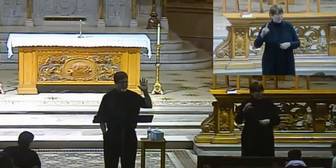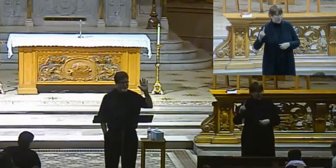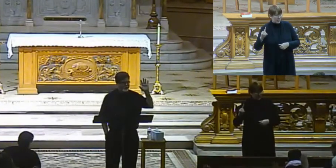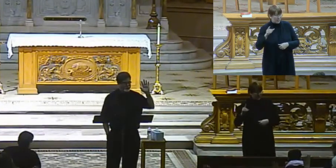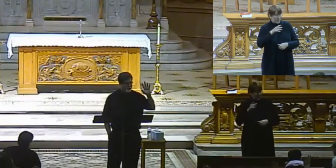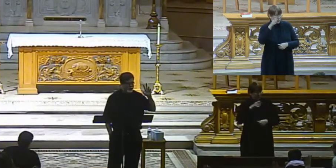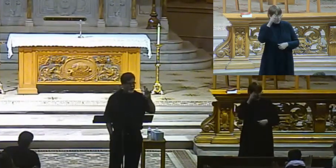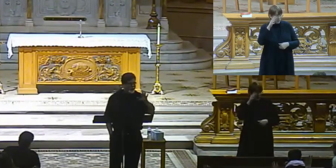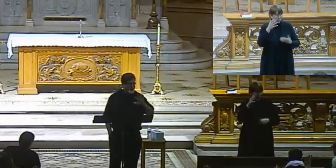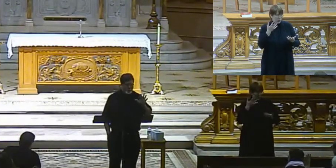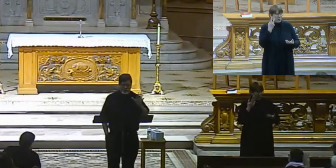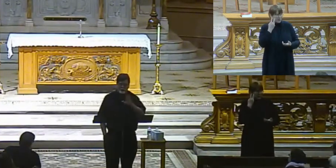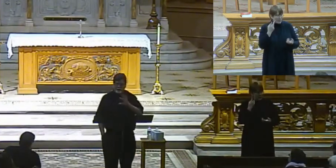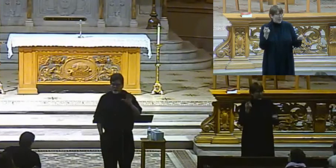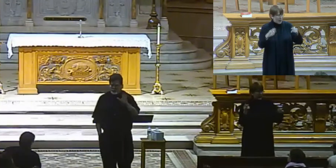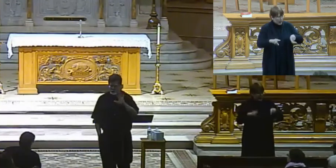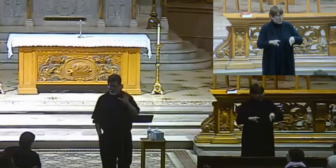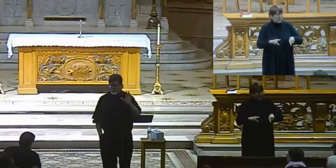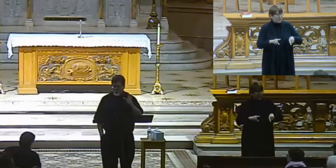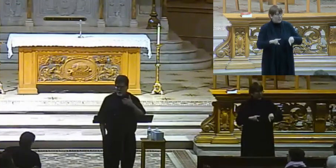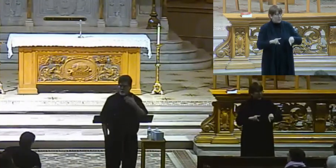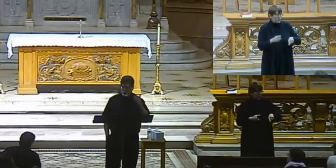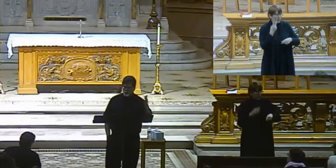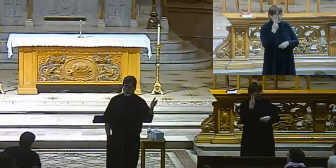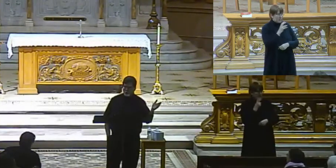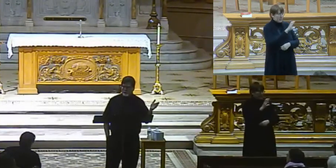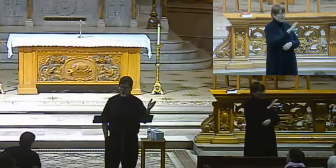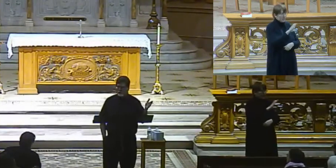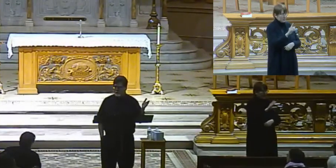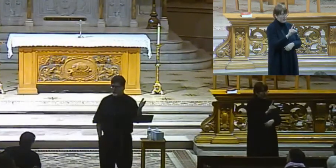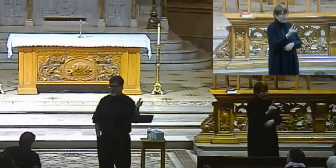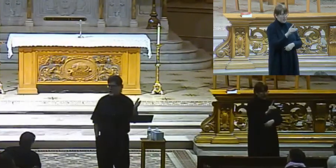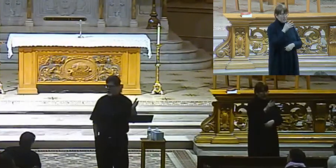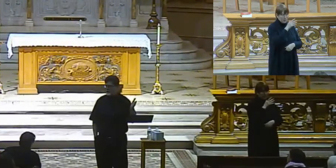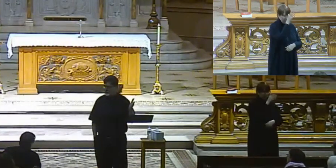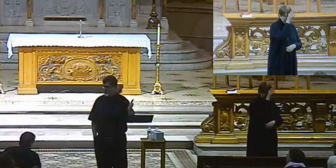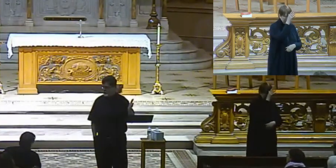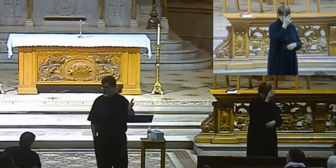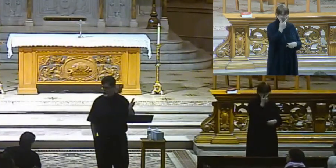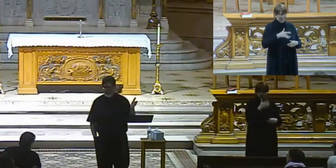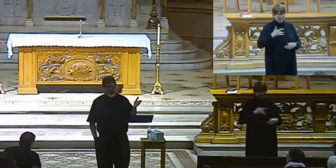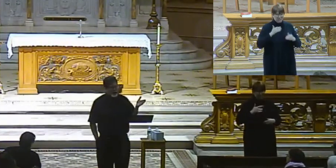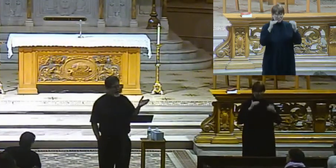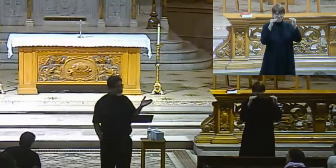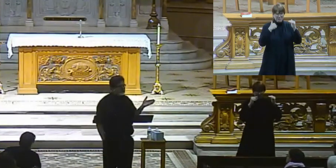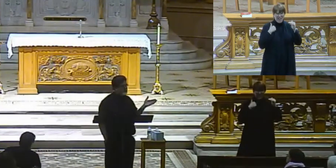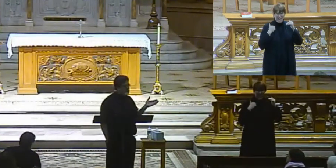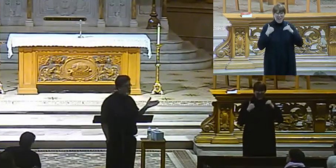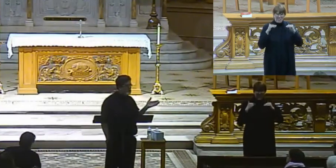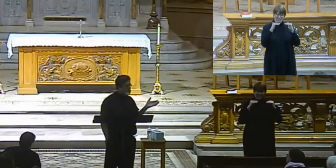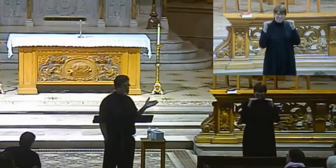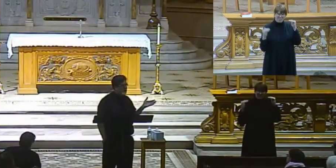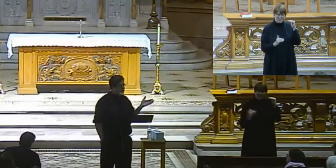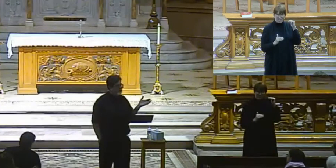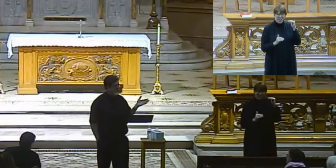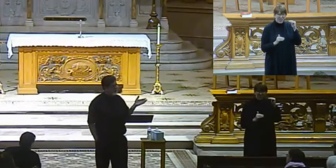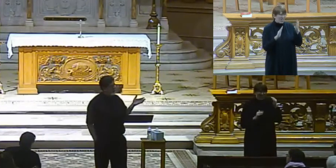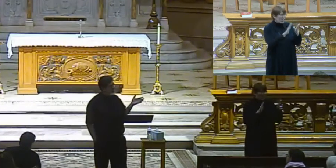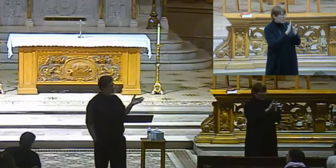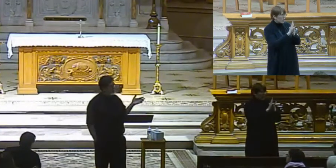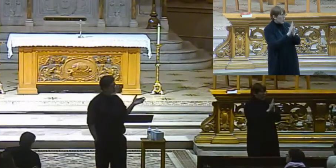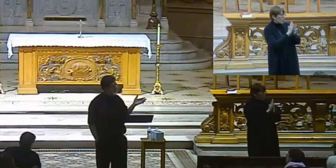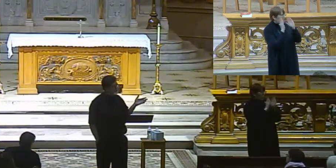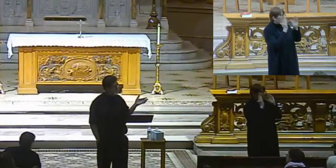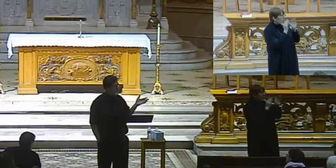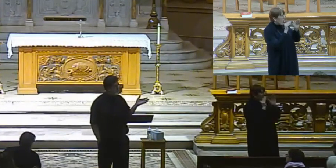on in a parish, all right? Where the CCD parents usually feel like they're second-class citizens and the school's getting everything